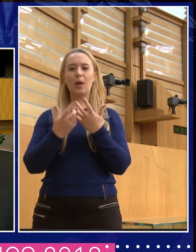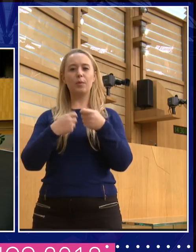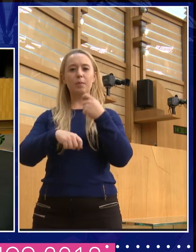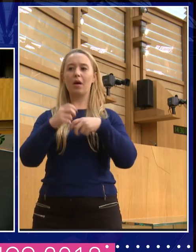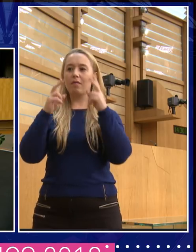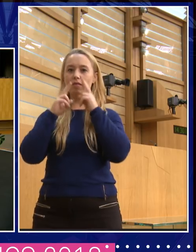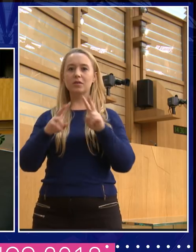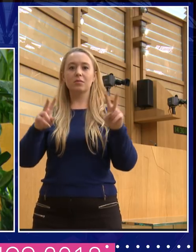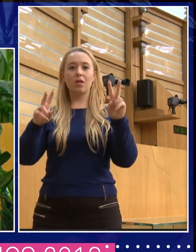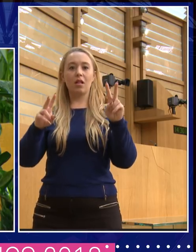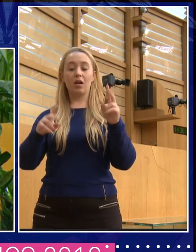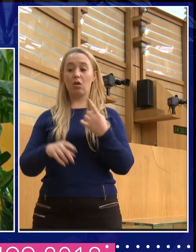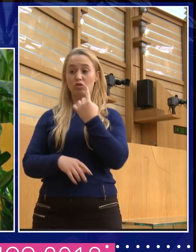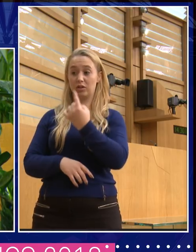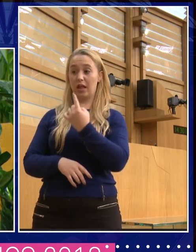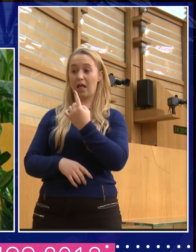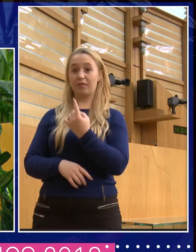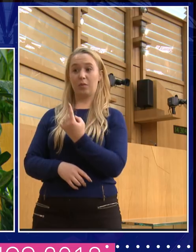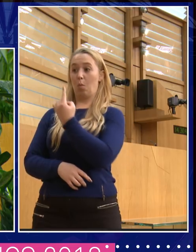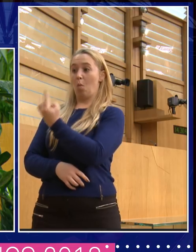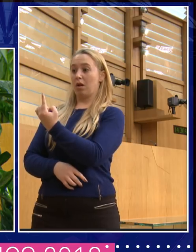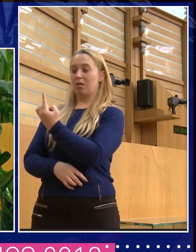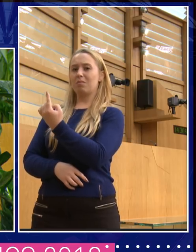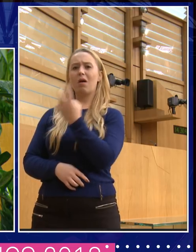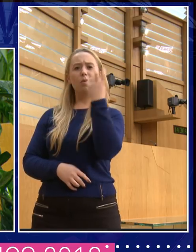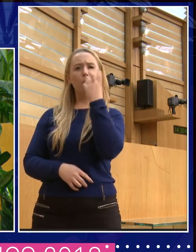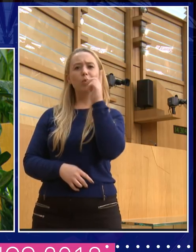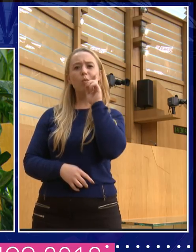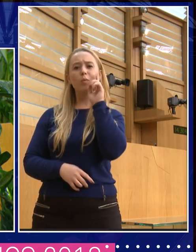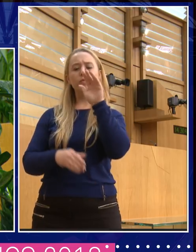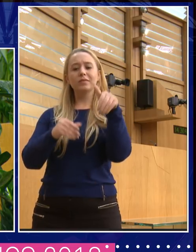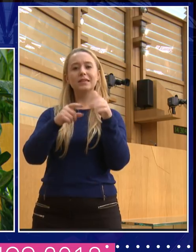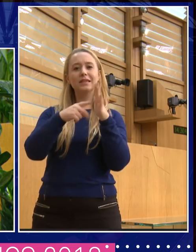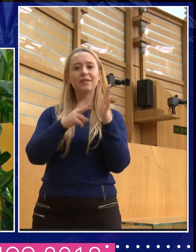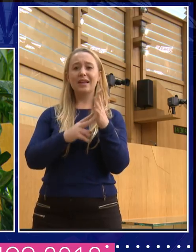There are very few older women on TV. I think there are more, but I did a television programme with